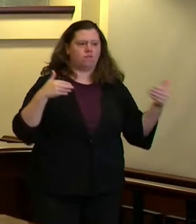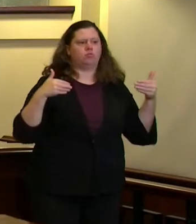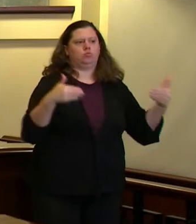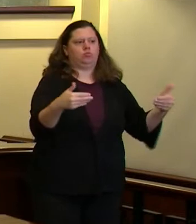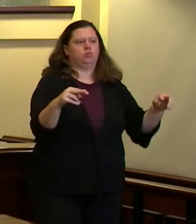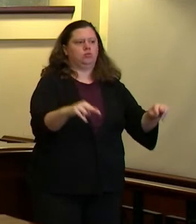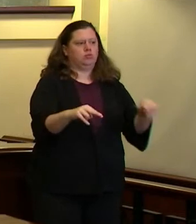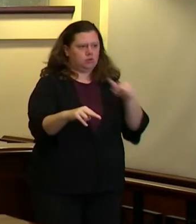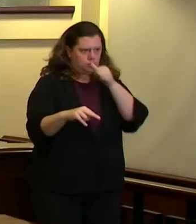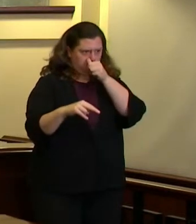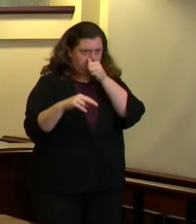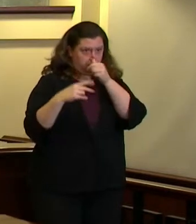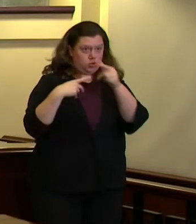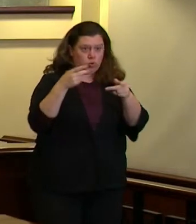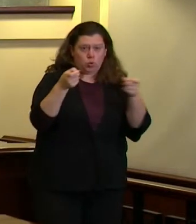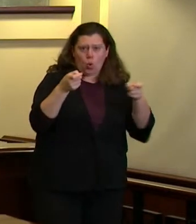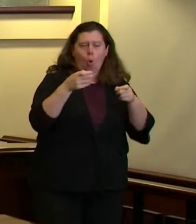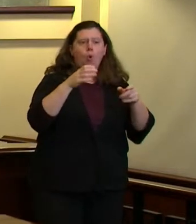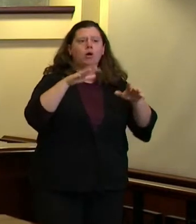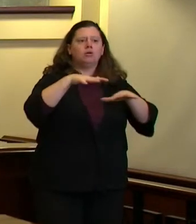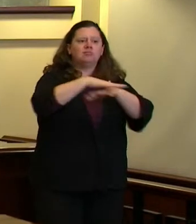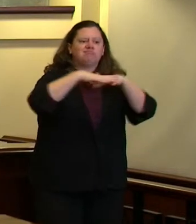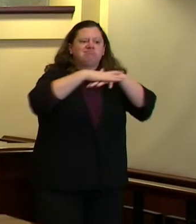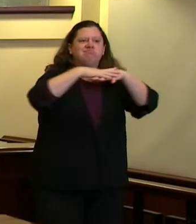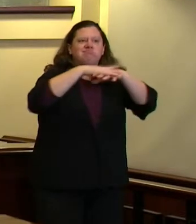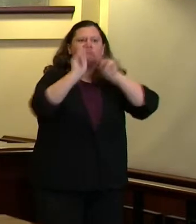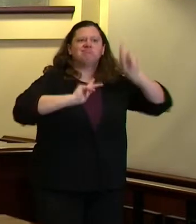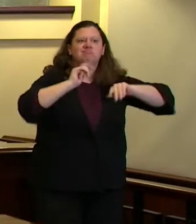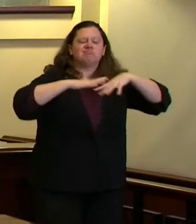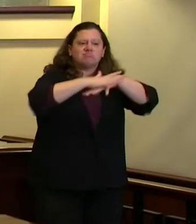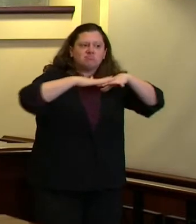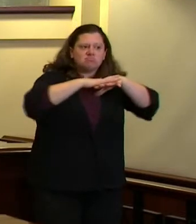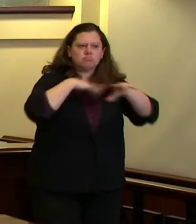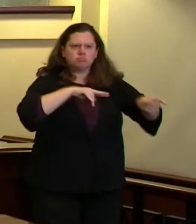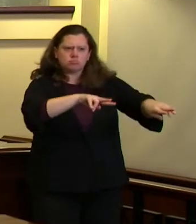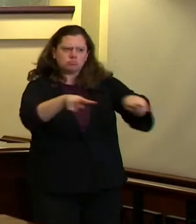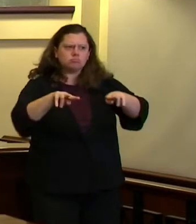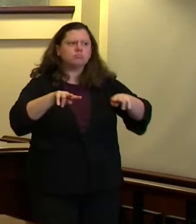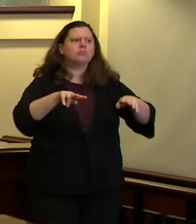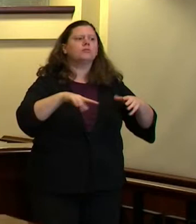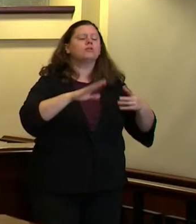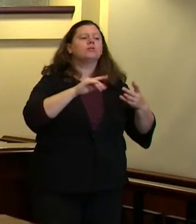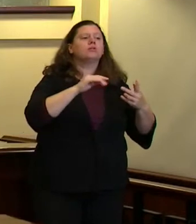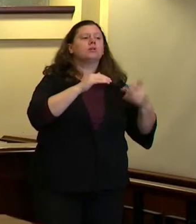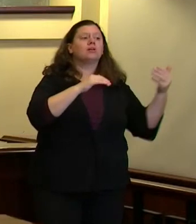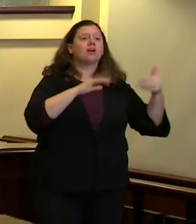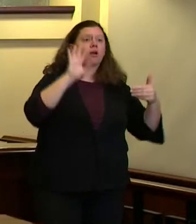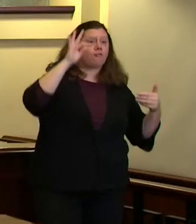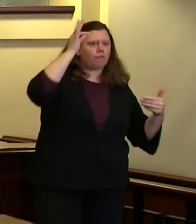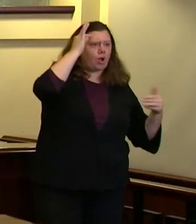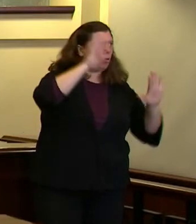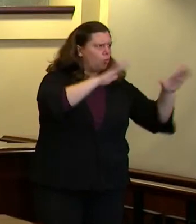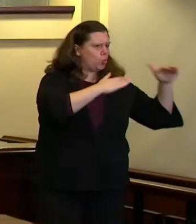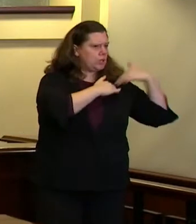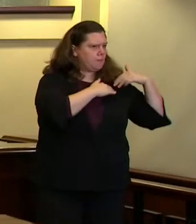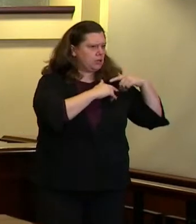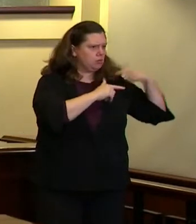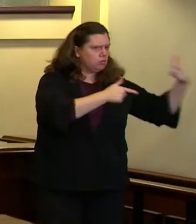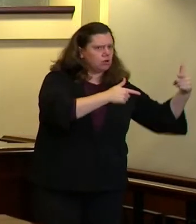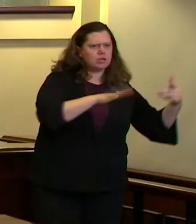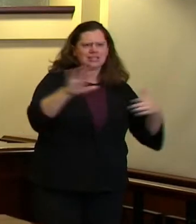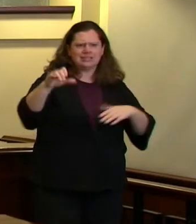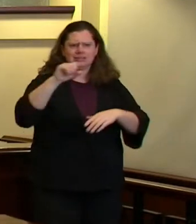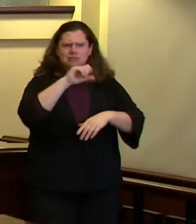techniques to the question of federal deputization to the role of state versus county versus